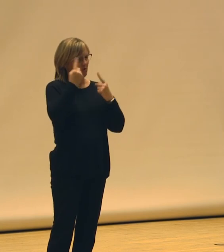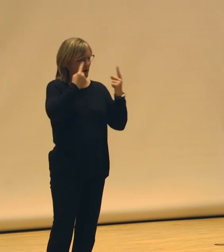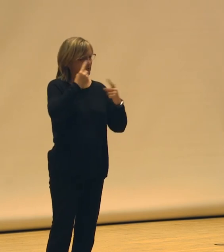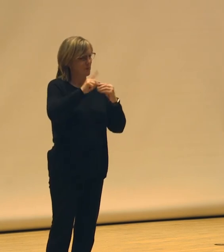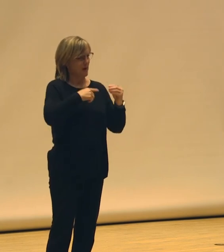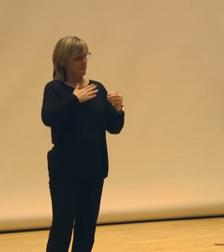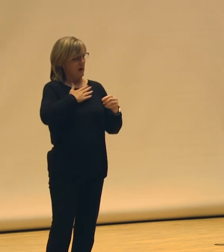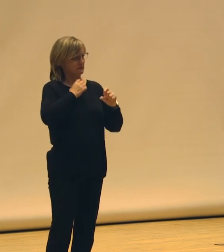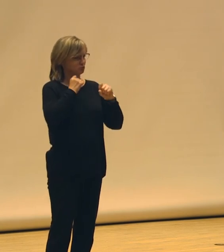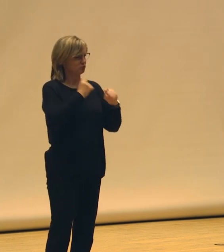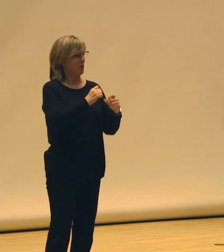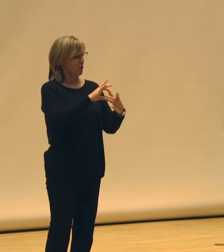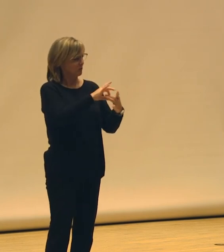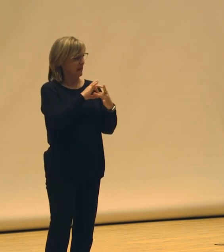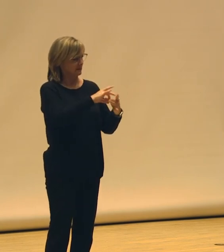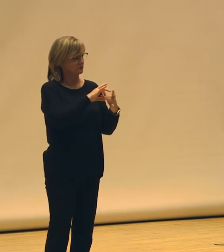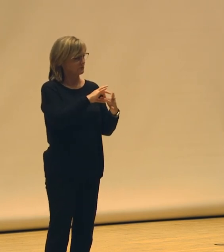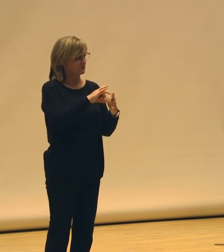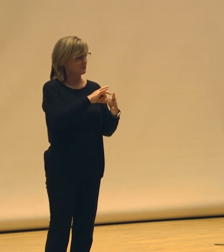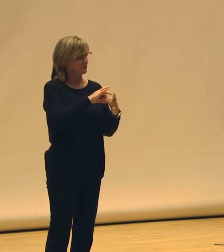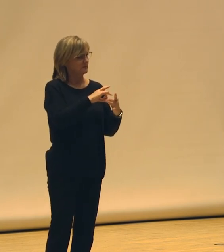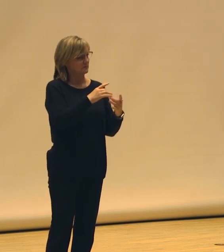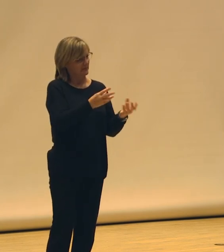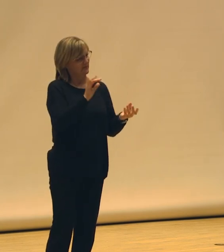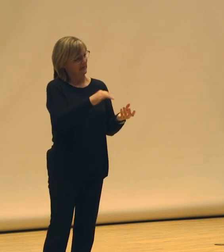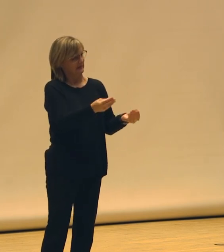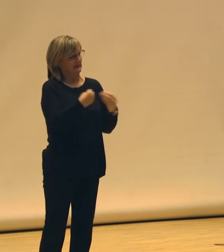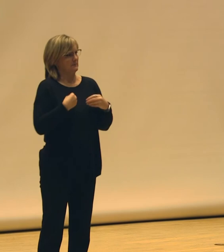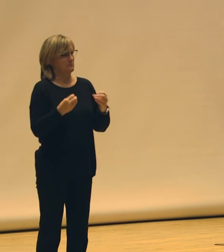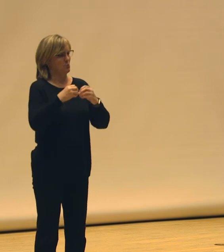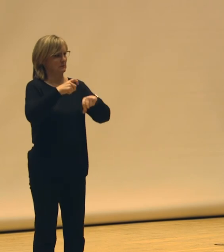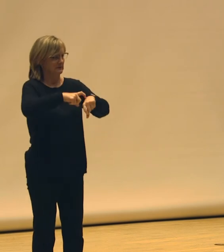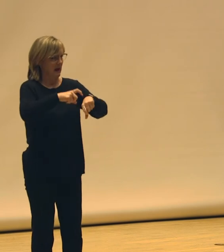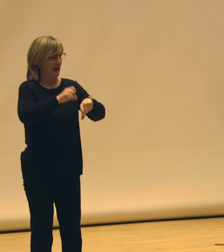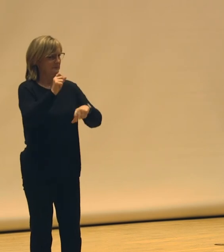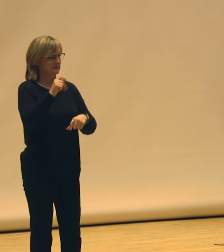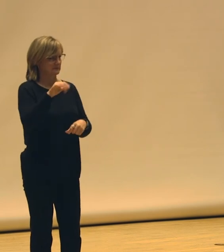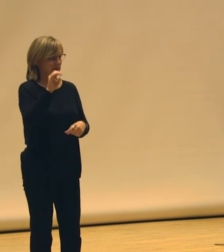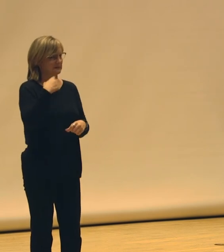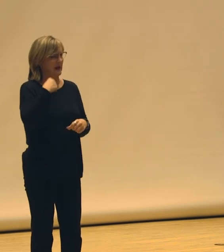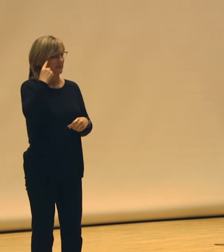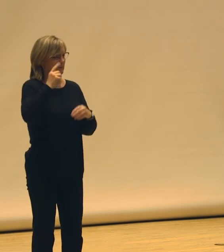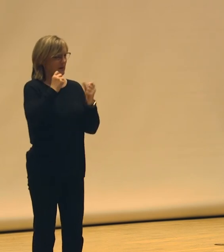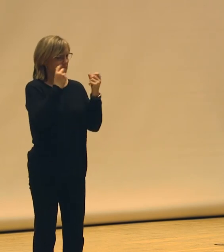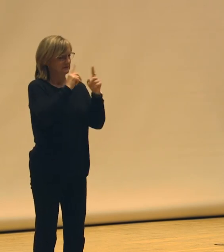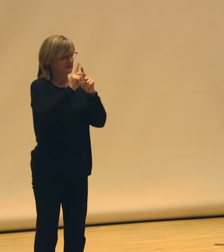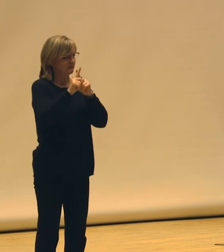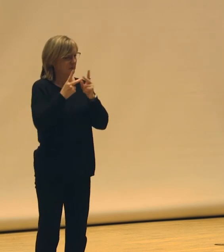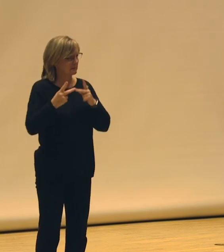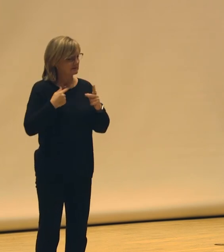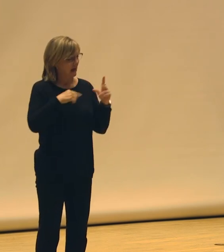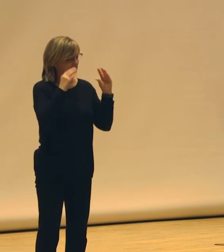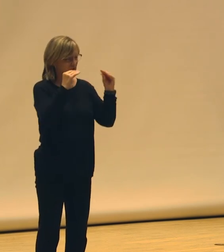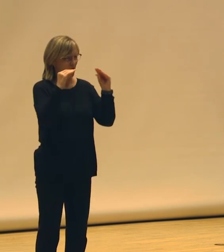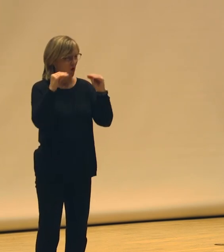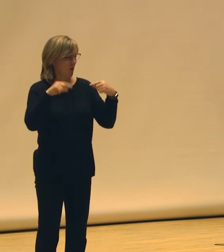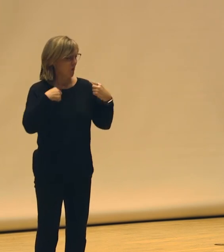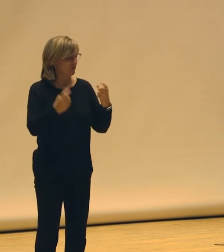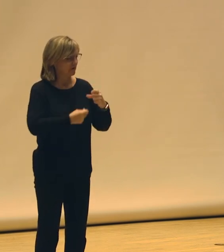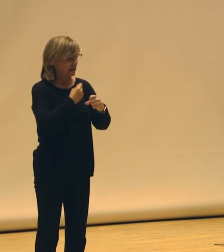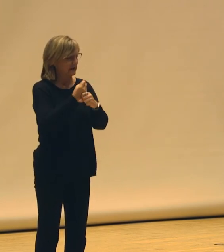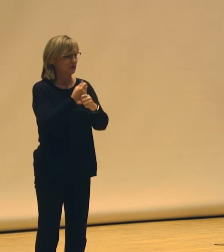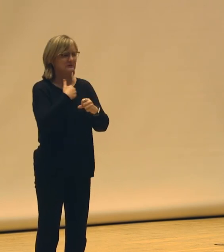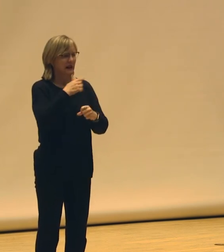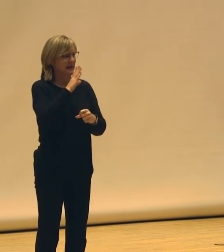that I had that could have given me more time and space? You know, I think about all the places that I taught over the years, and I